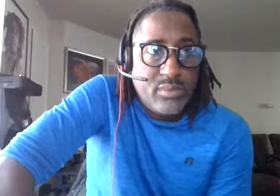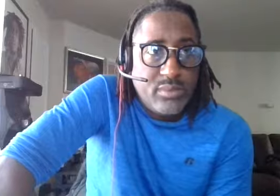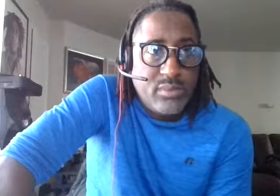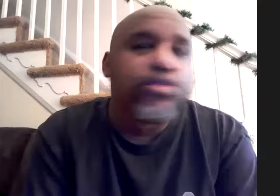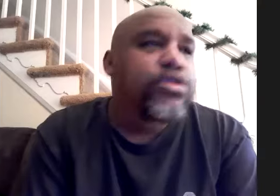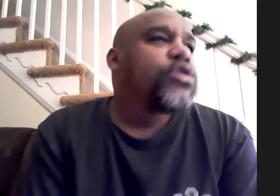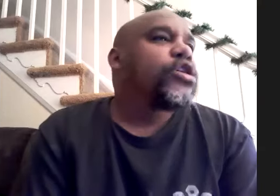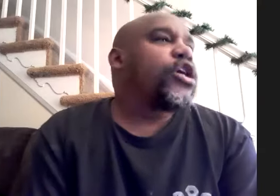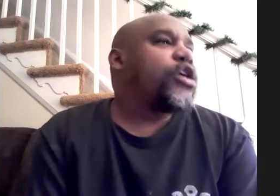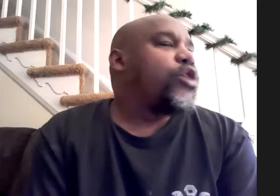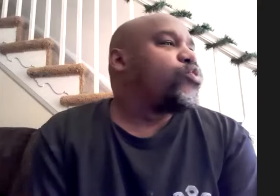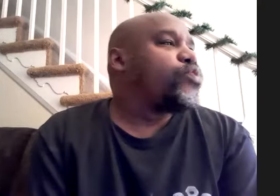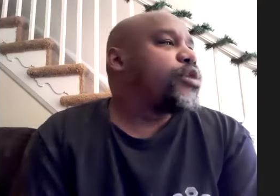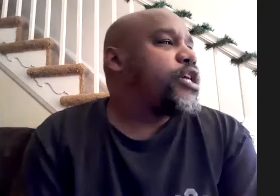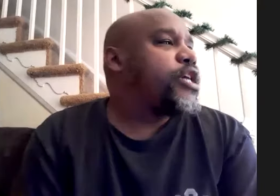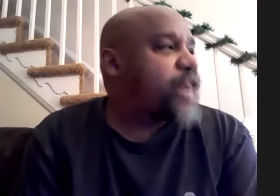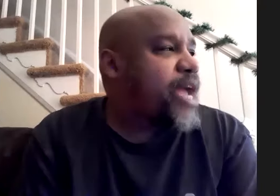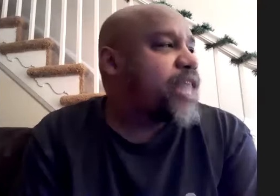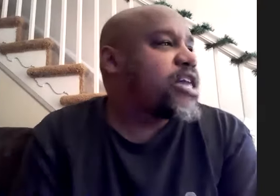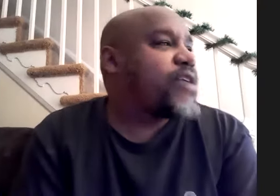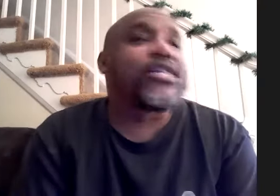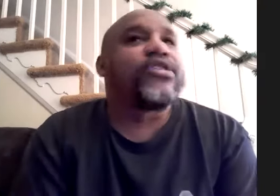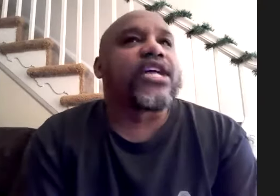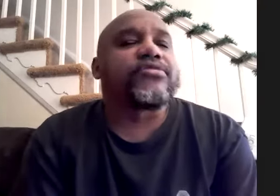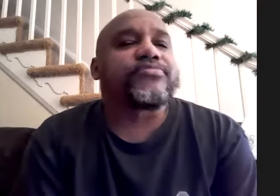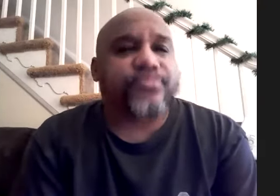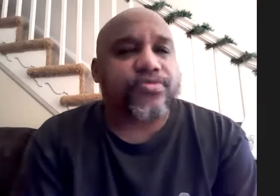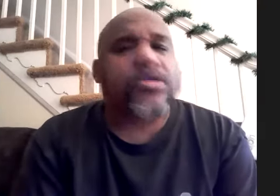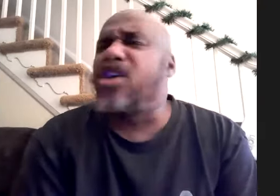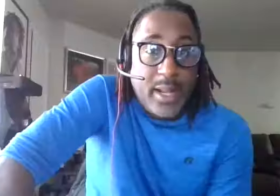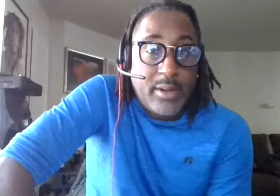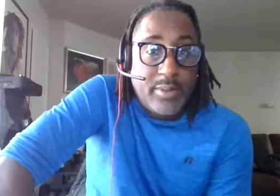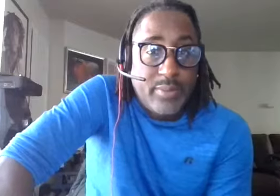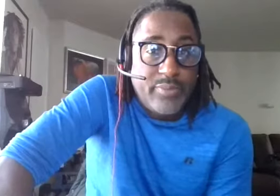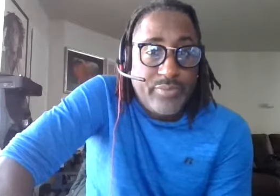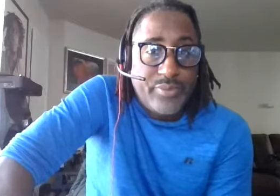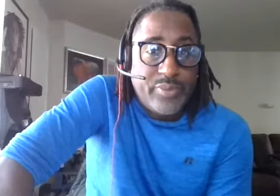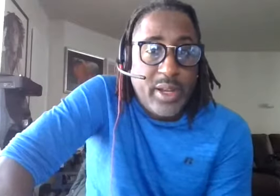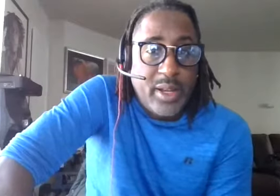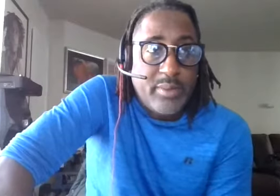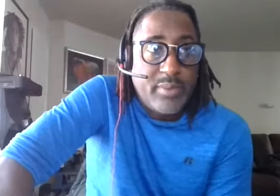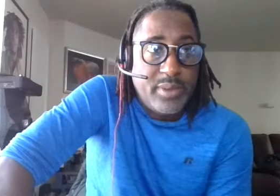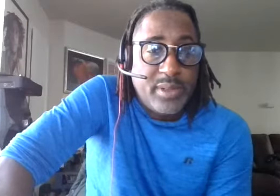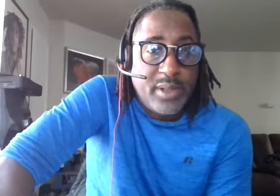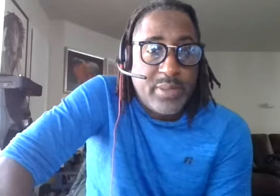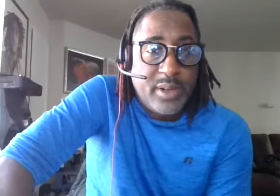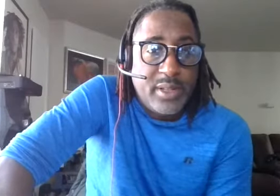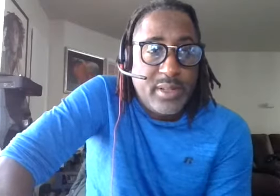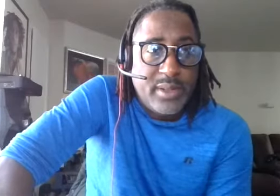you know it's a great experience name out there and that's definitely yeah yeah it is you